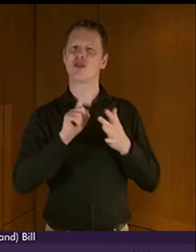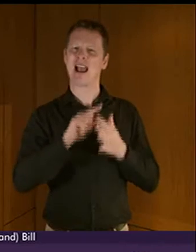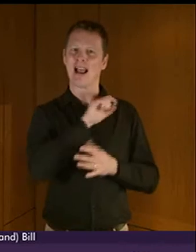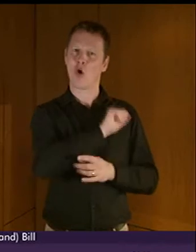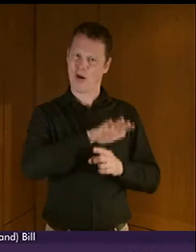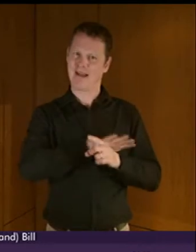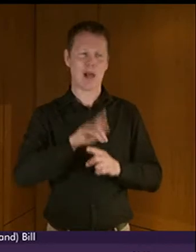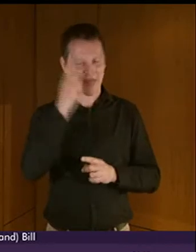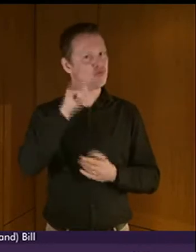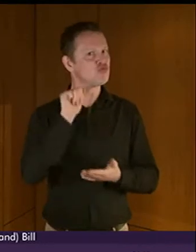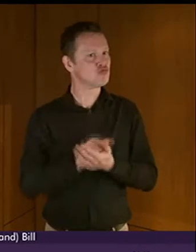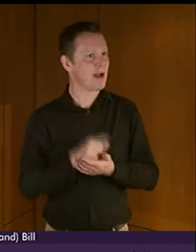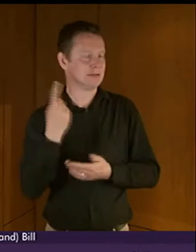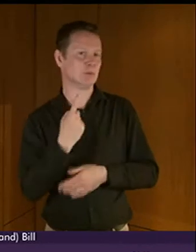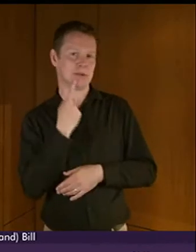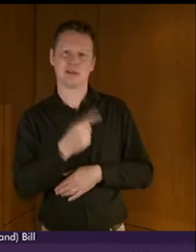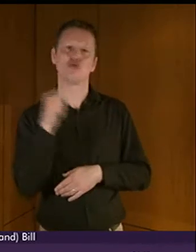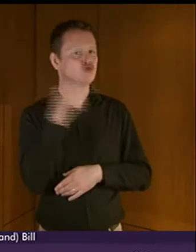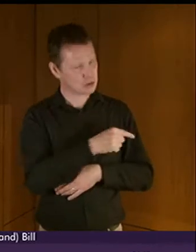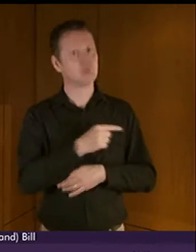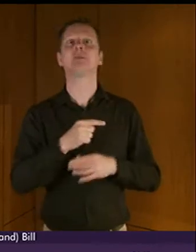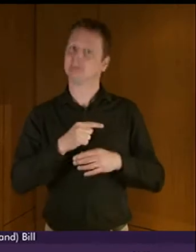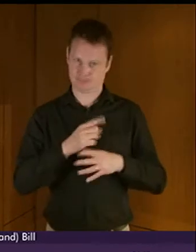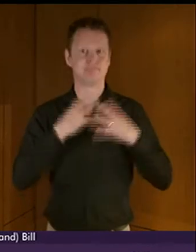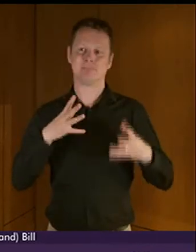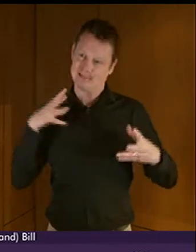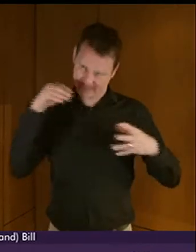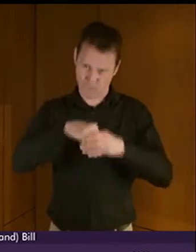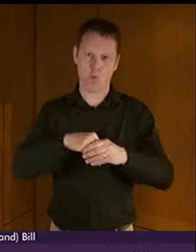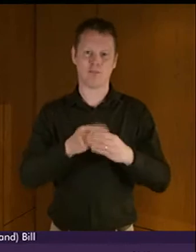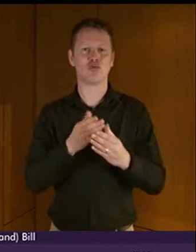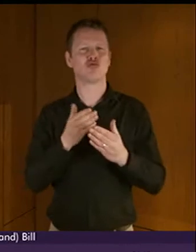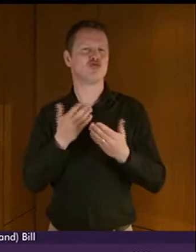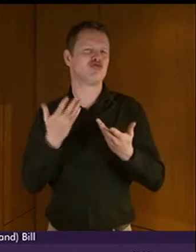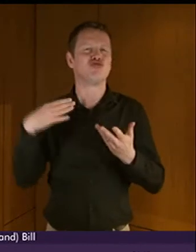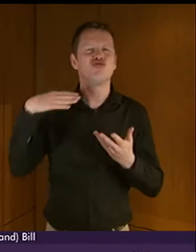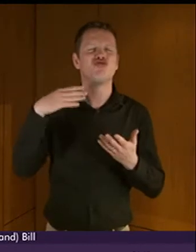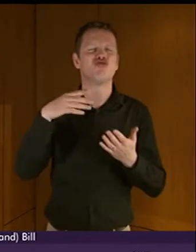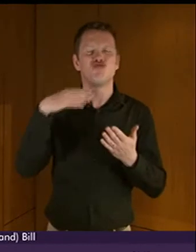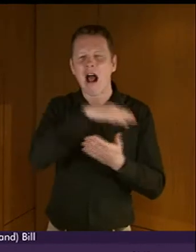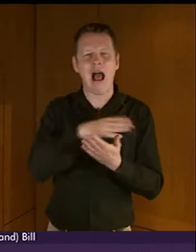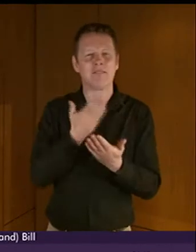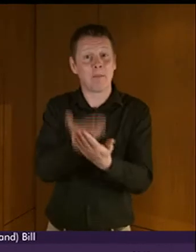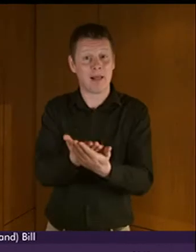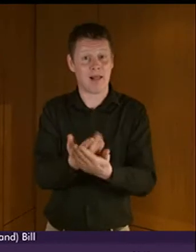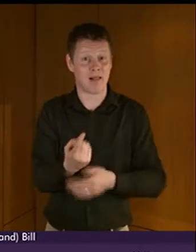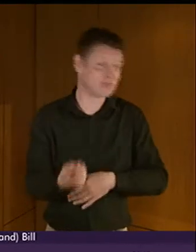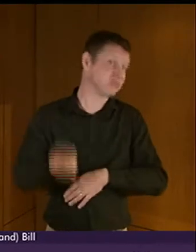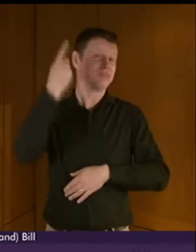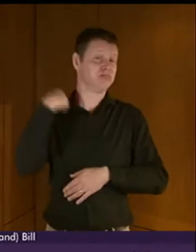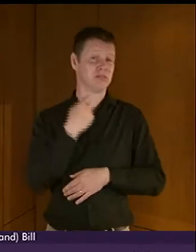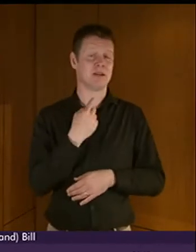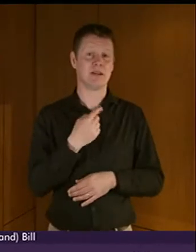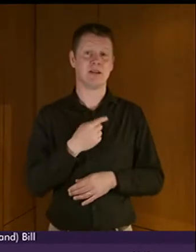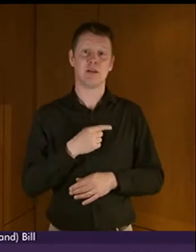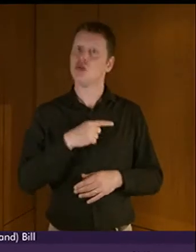out, Cathy Craigie was significantly involved in a piece of legislation or a draft bill on this in the previous session. She was